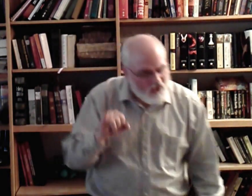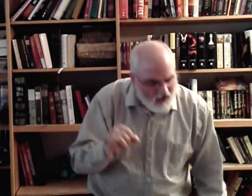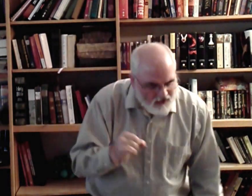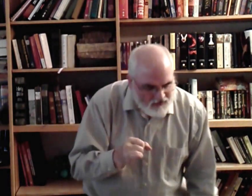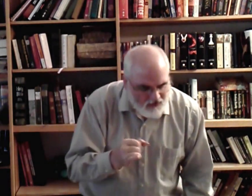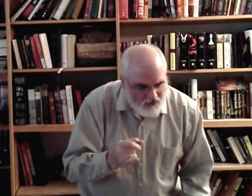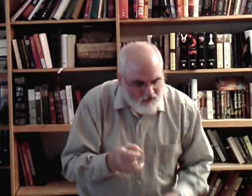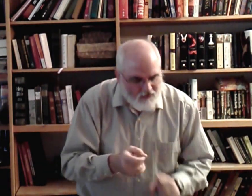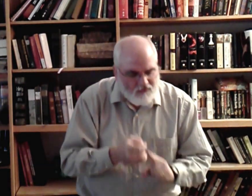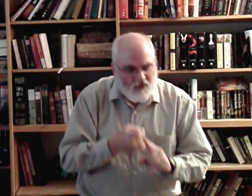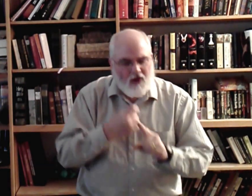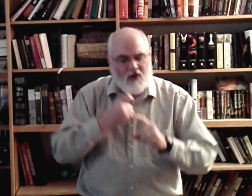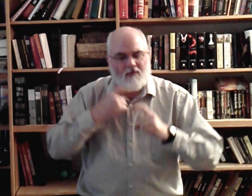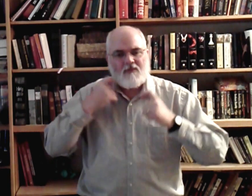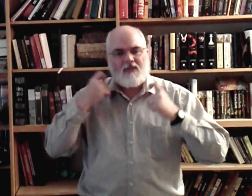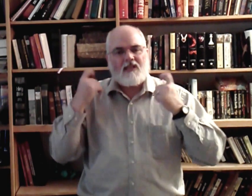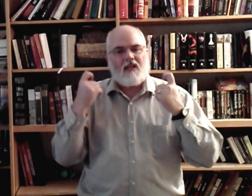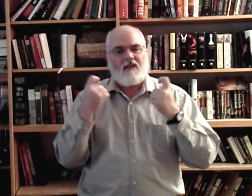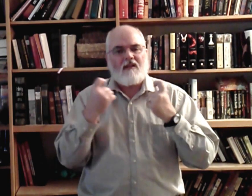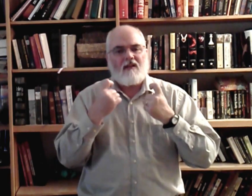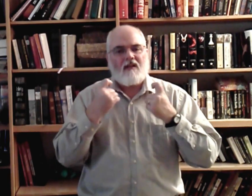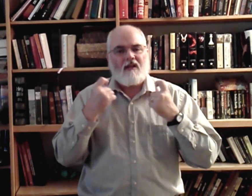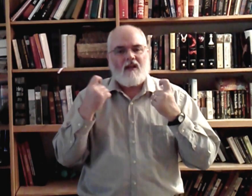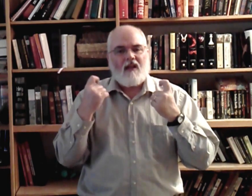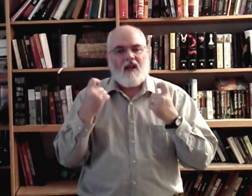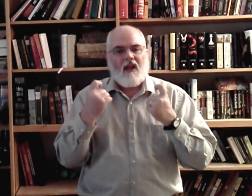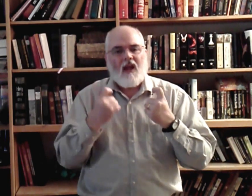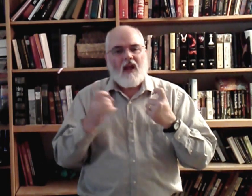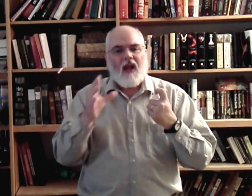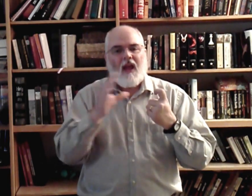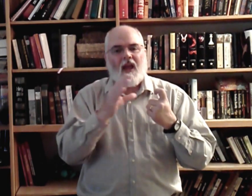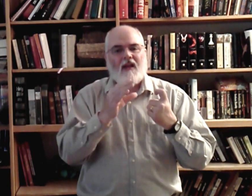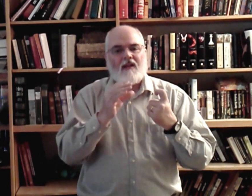just from sin and